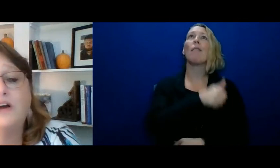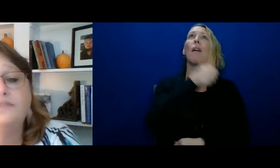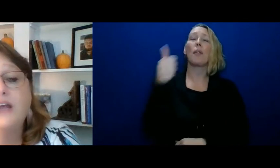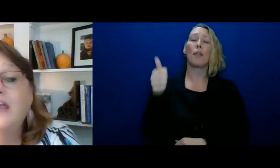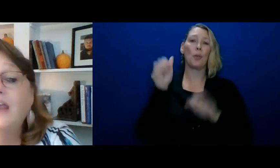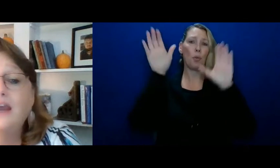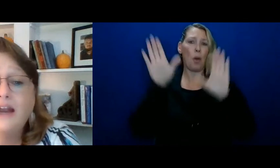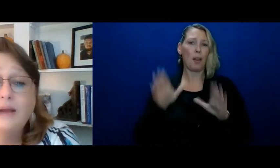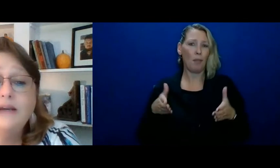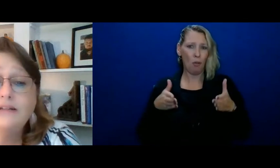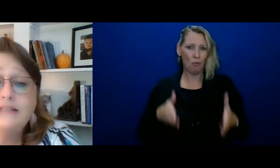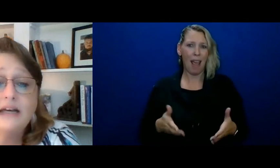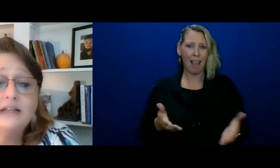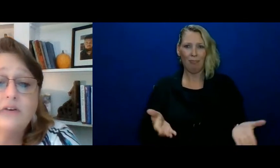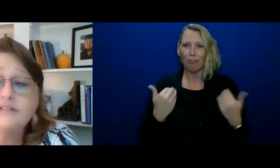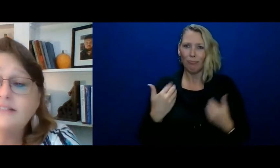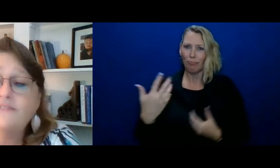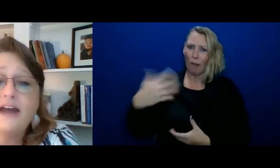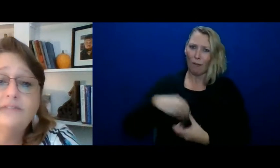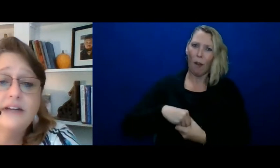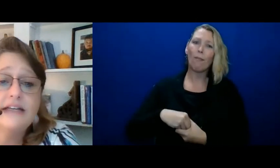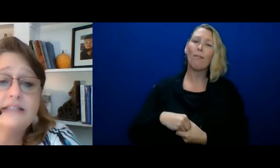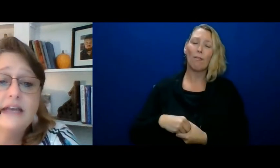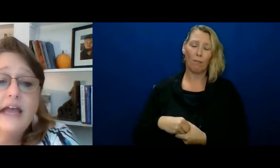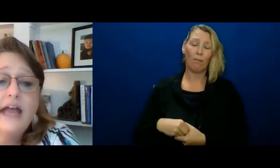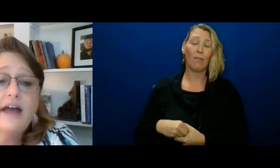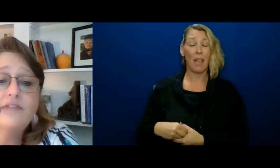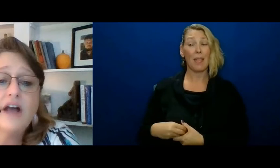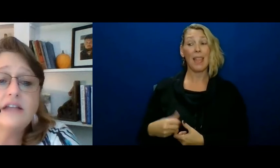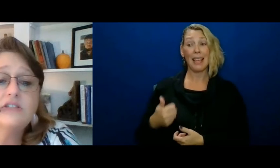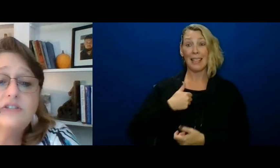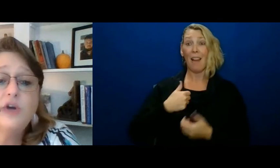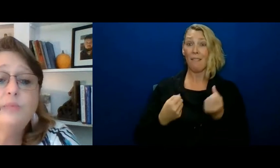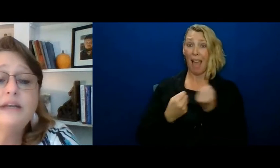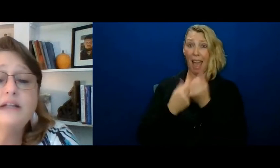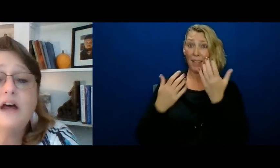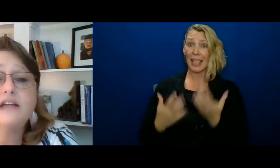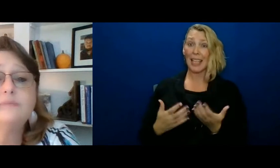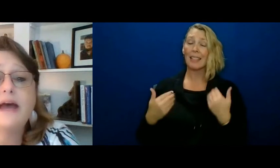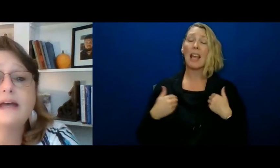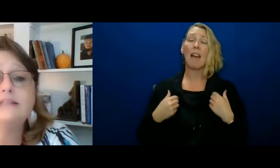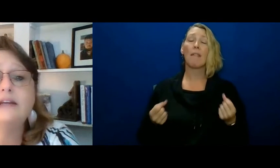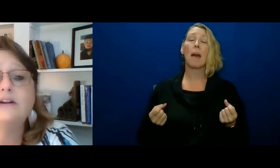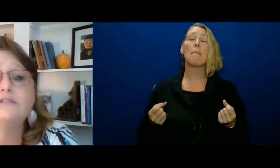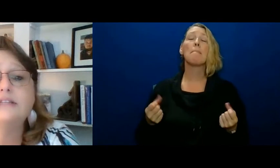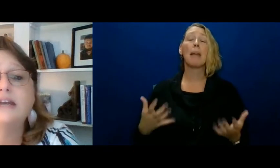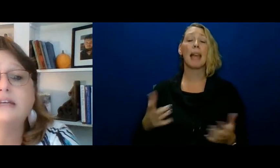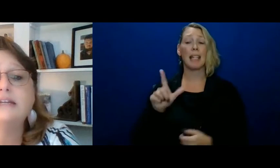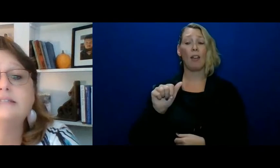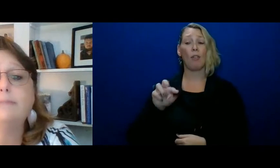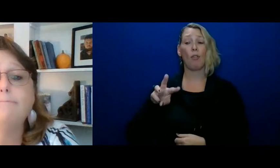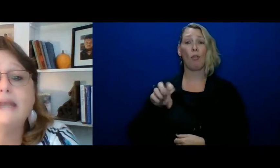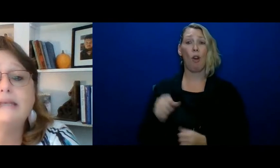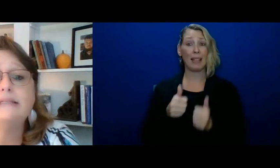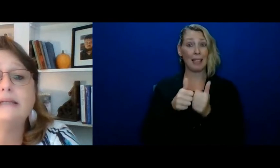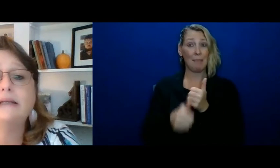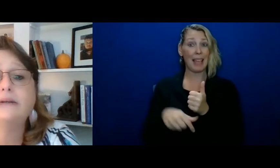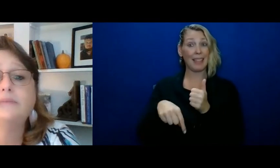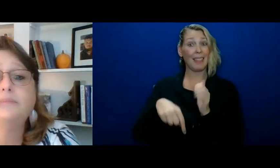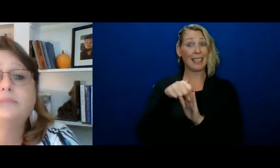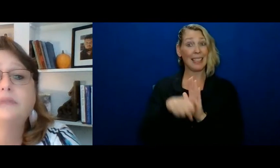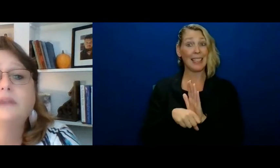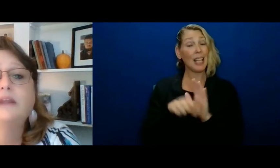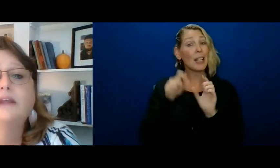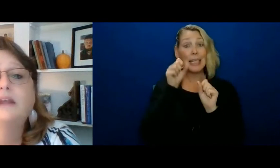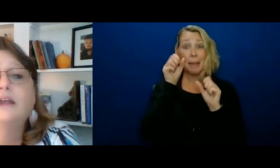them involved and I'm here to tell you our self-advocates have gotten so many laws passed in our state it's amazing